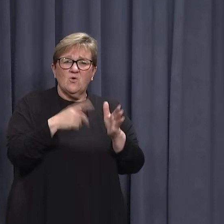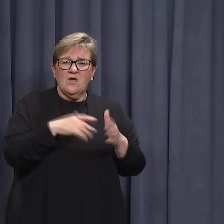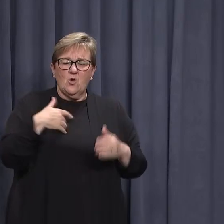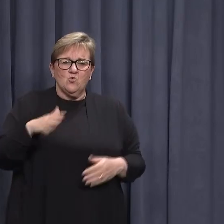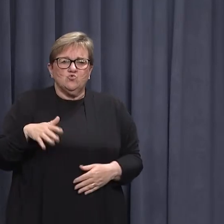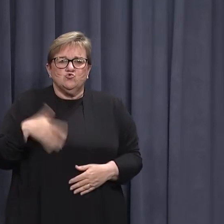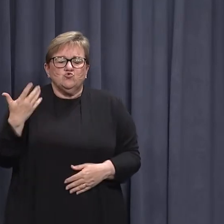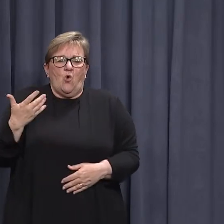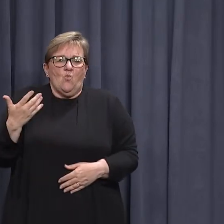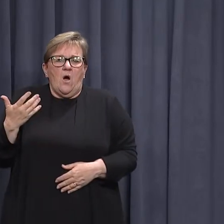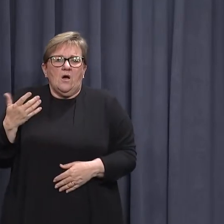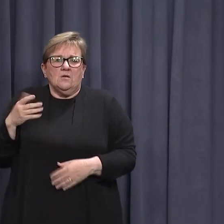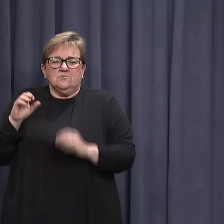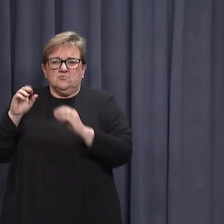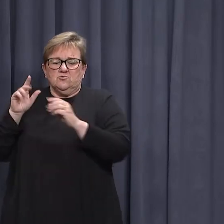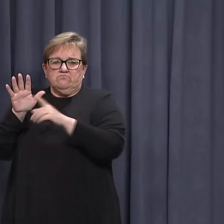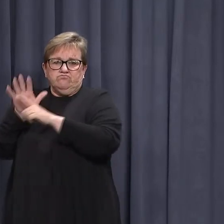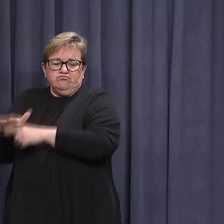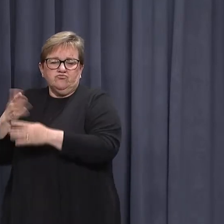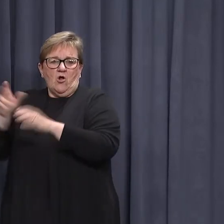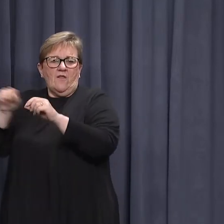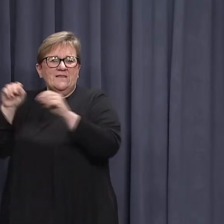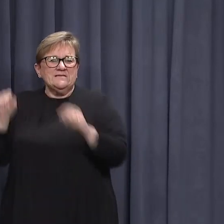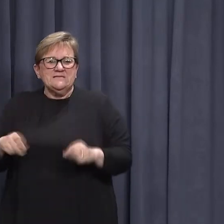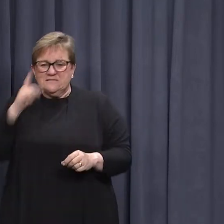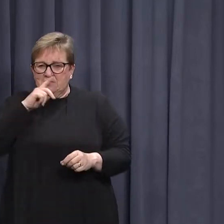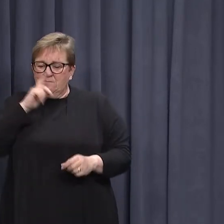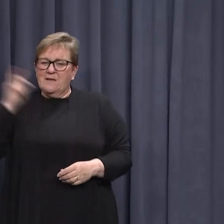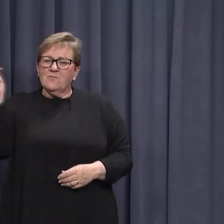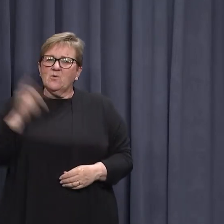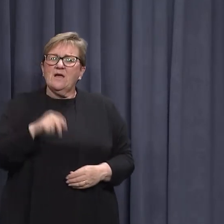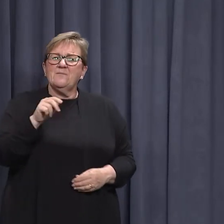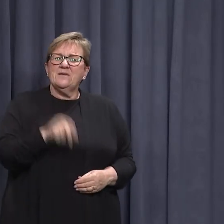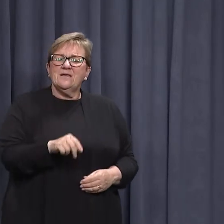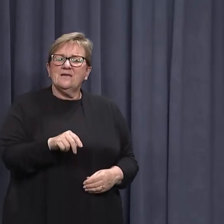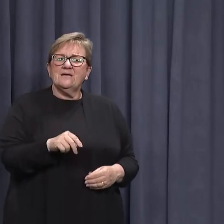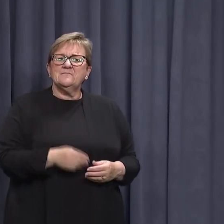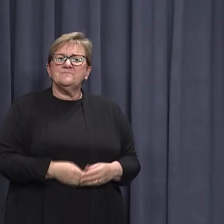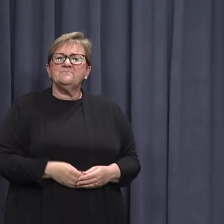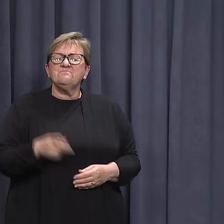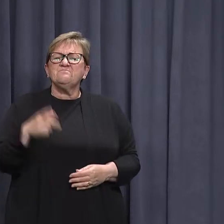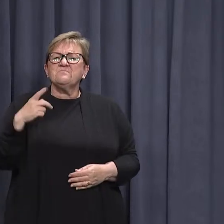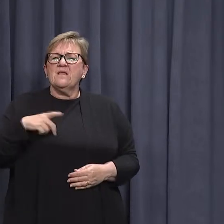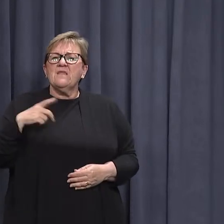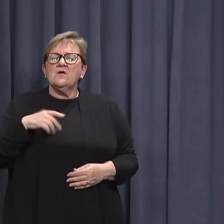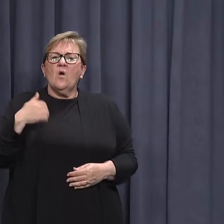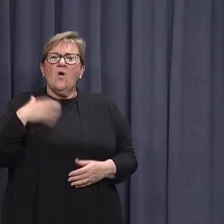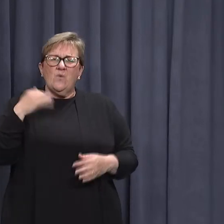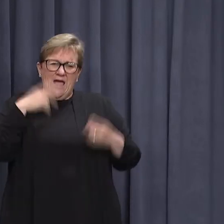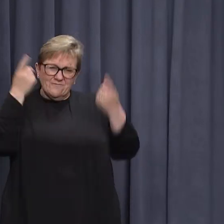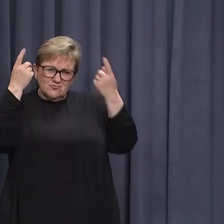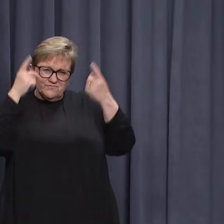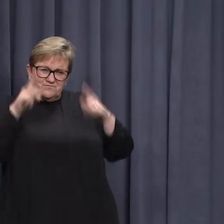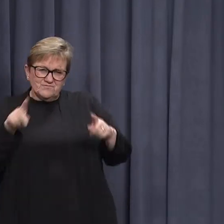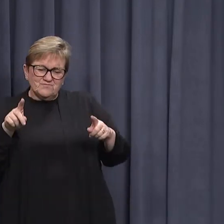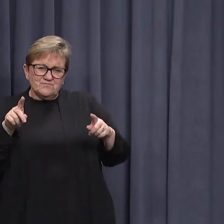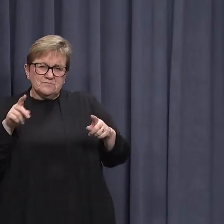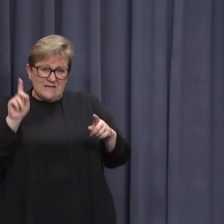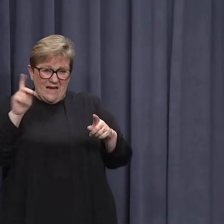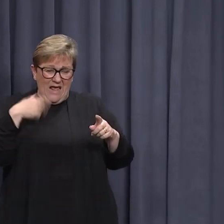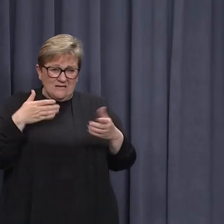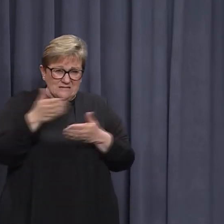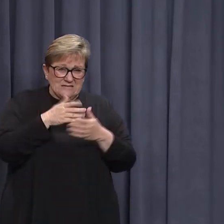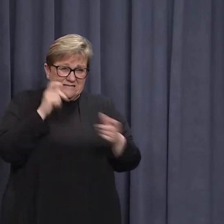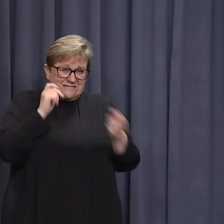didn't want to overly burden their systems with people traveling here. So that's why we'll have to work out and are working out,